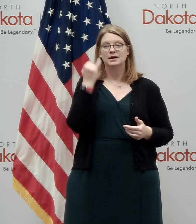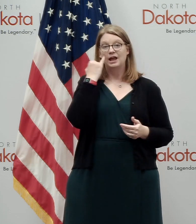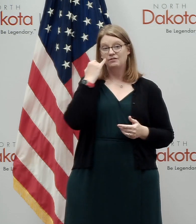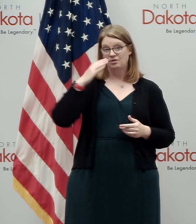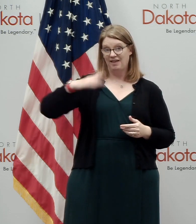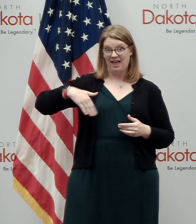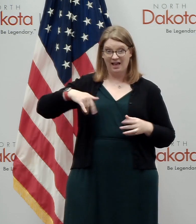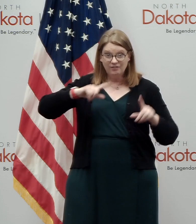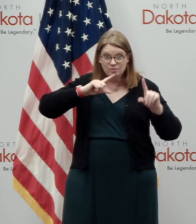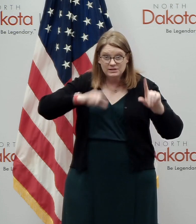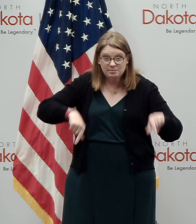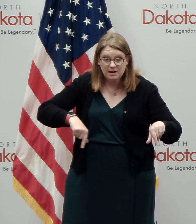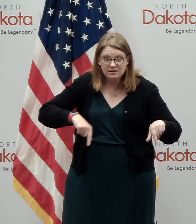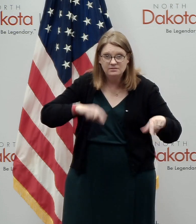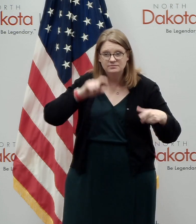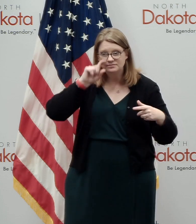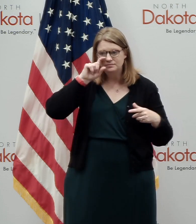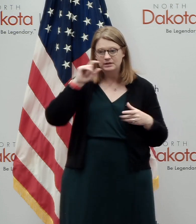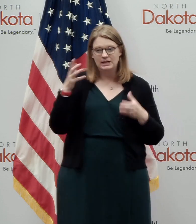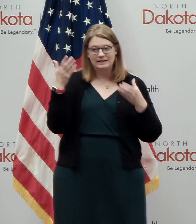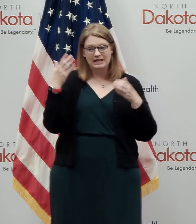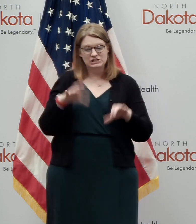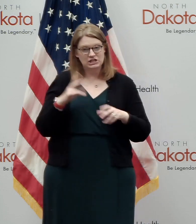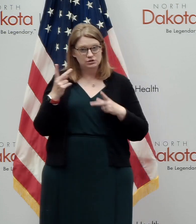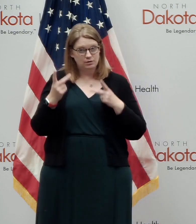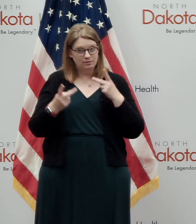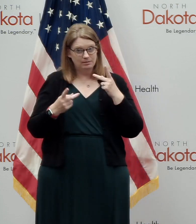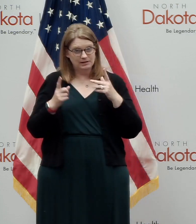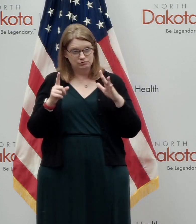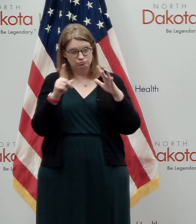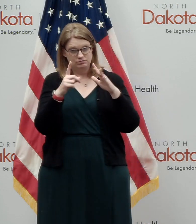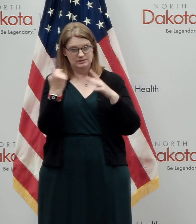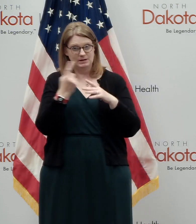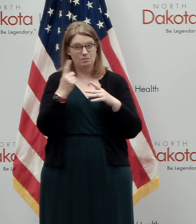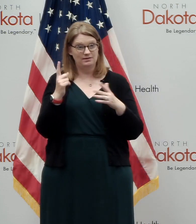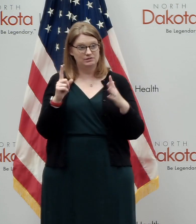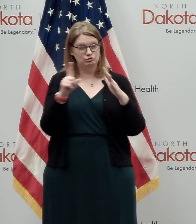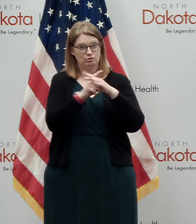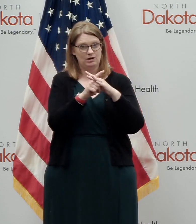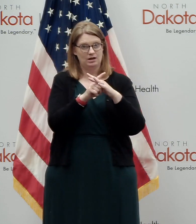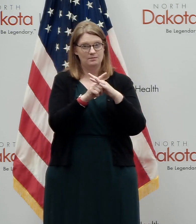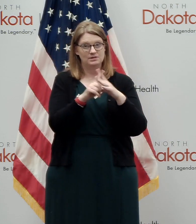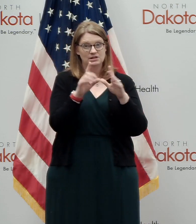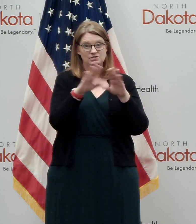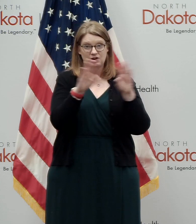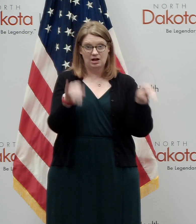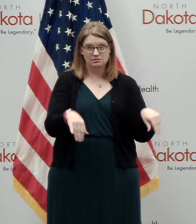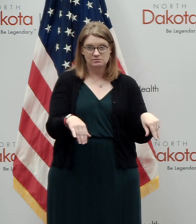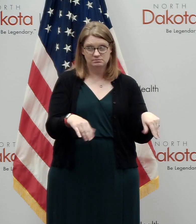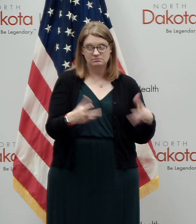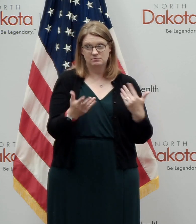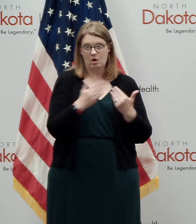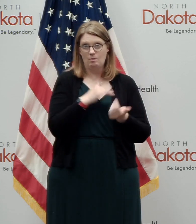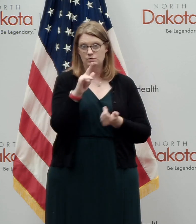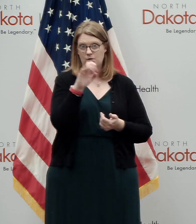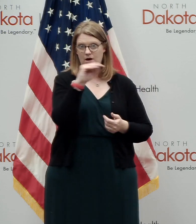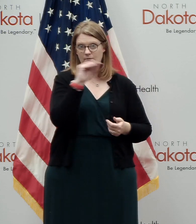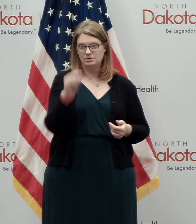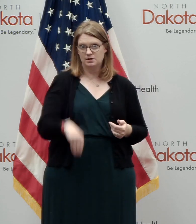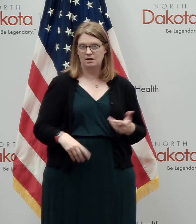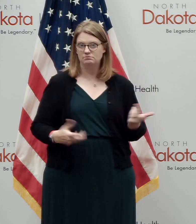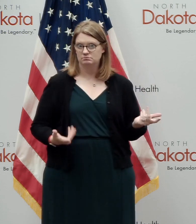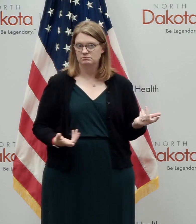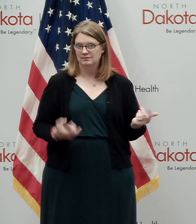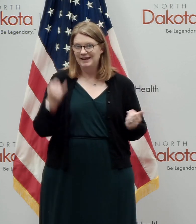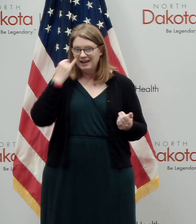not responded, the chances of you being visited yet, if you haven't been already, is nearly 100% if you haven't filled out the, the,